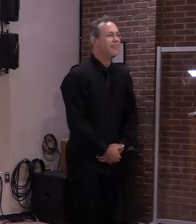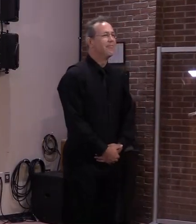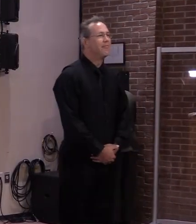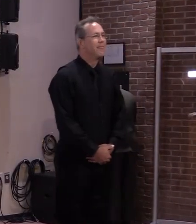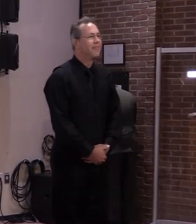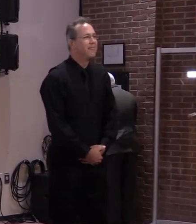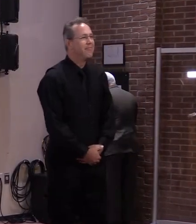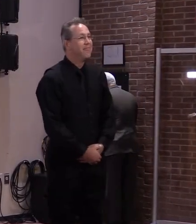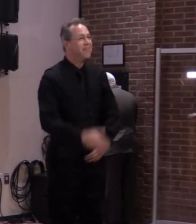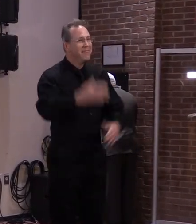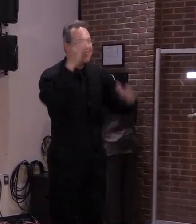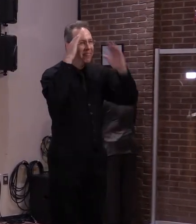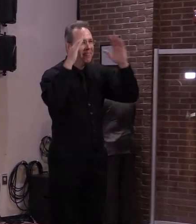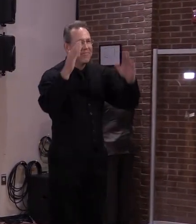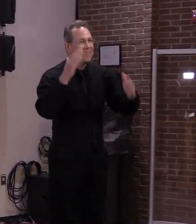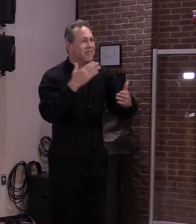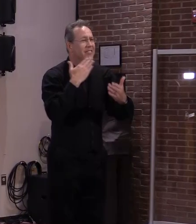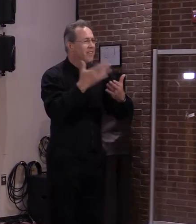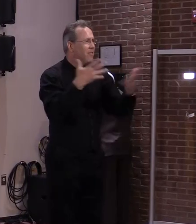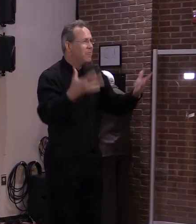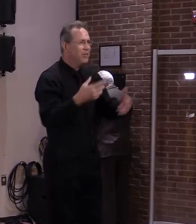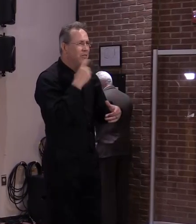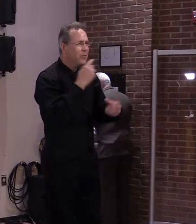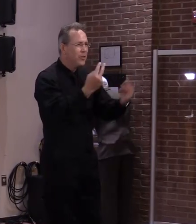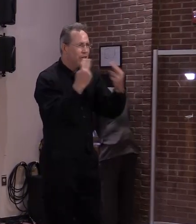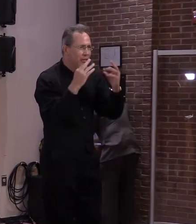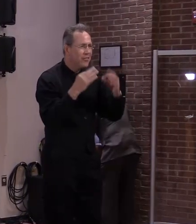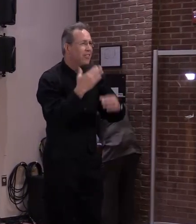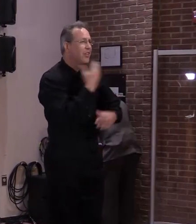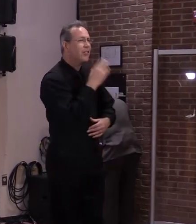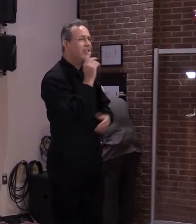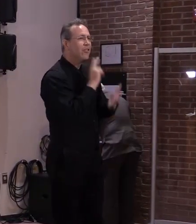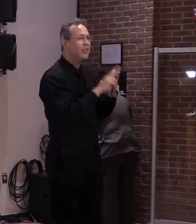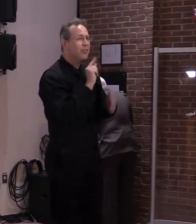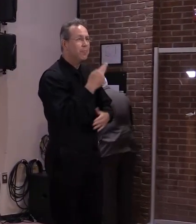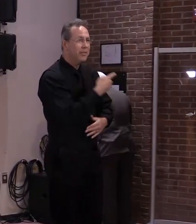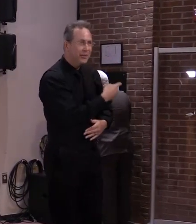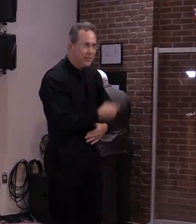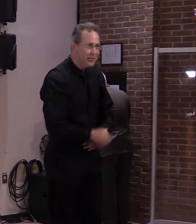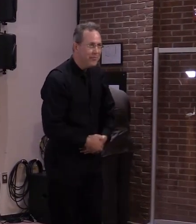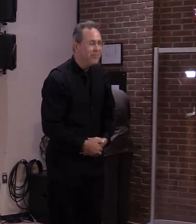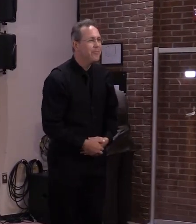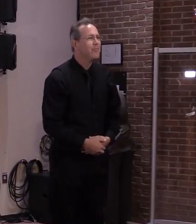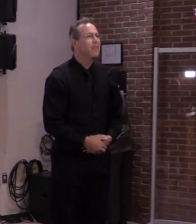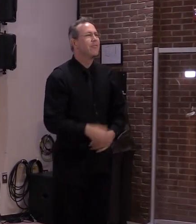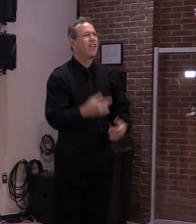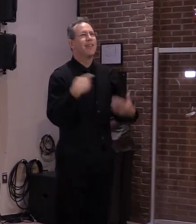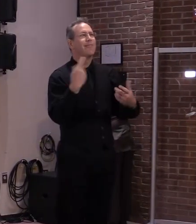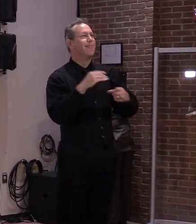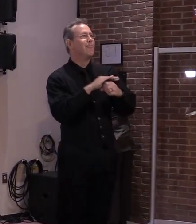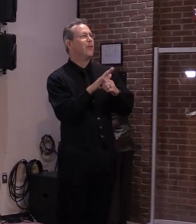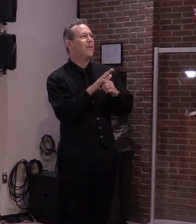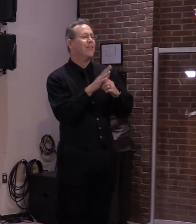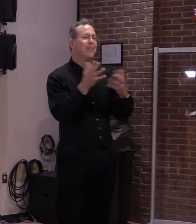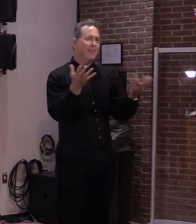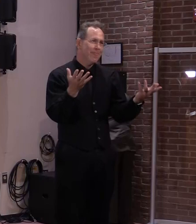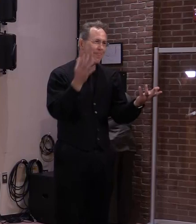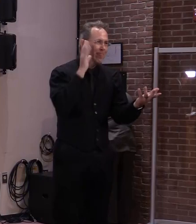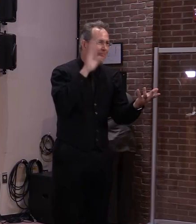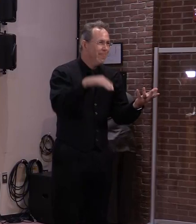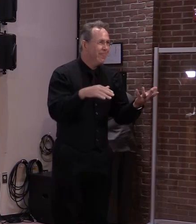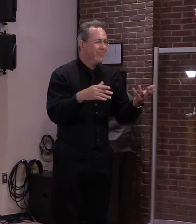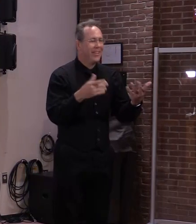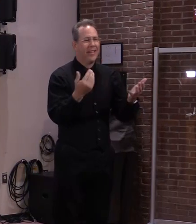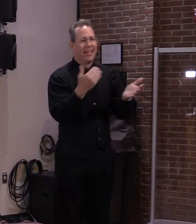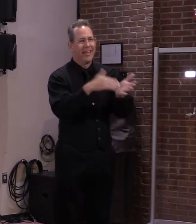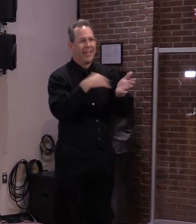Well, thank you very much, Secretary Smith and good morning, everyone. COVID-19 trends in Vermont continued to see significant improvement